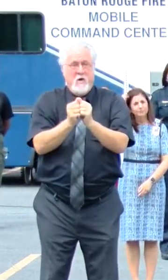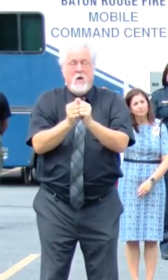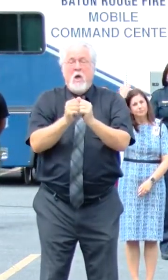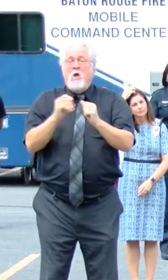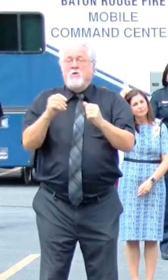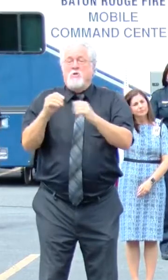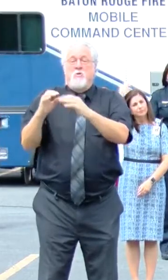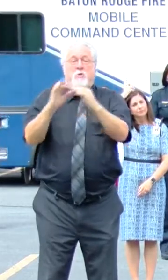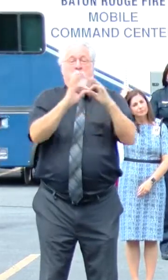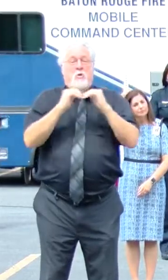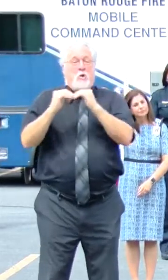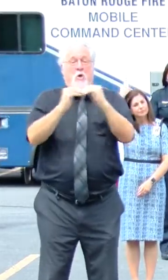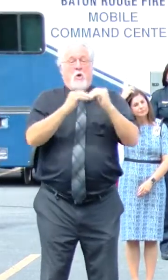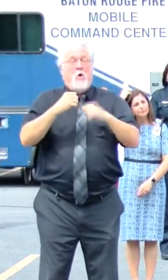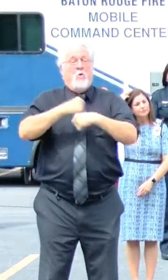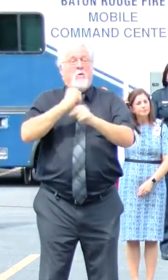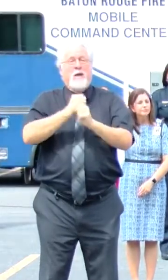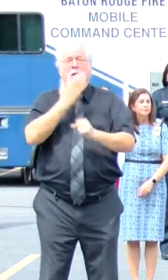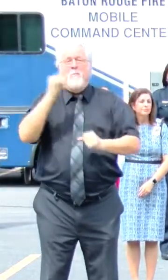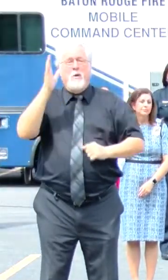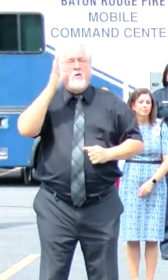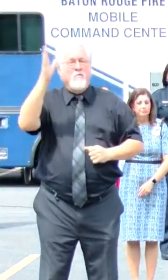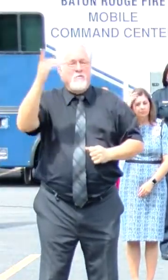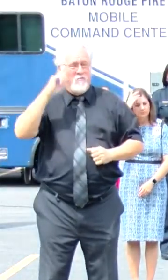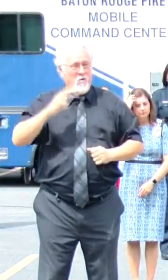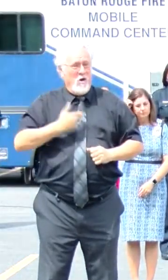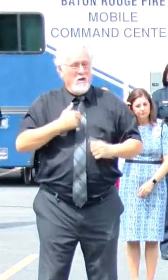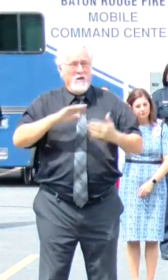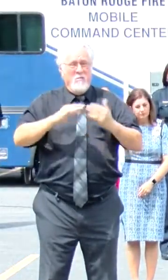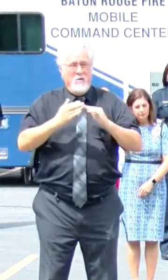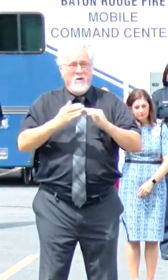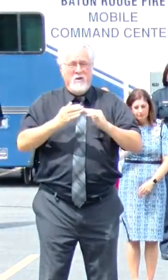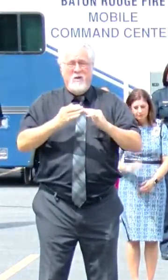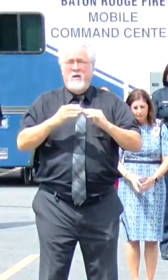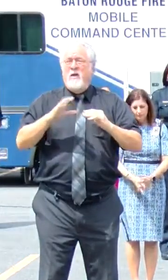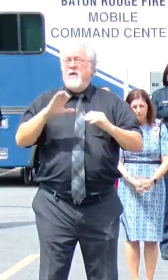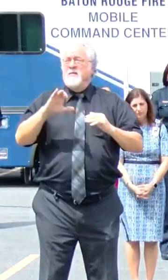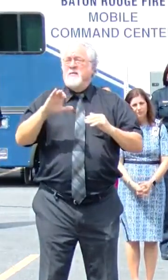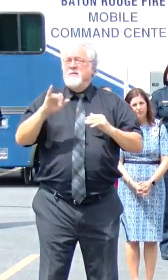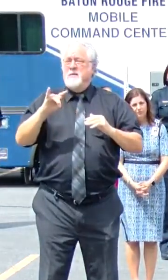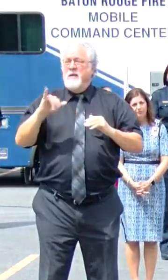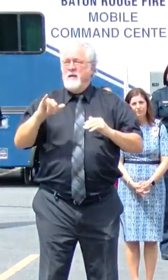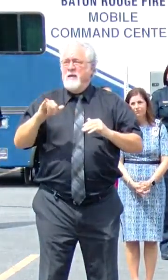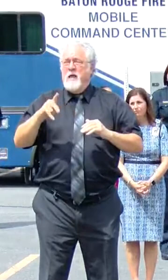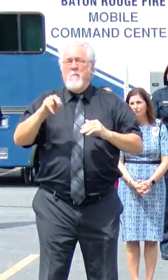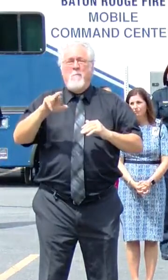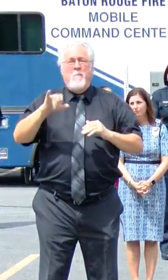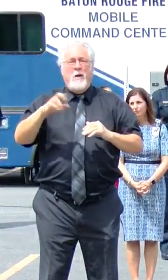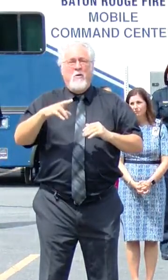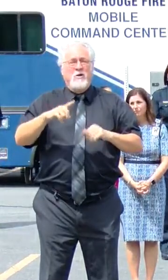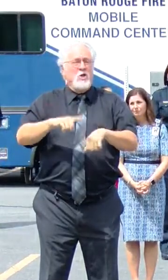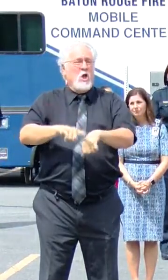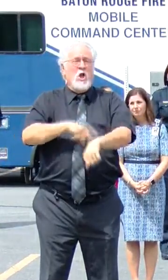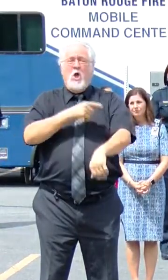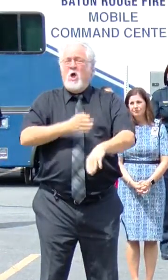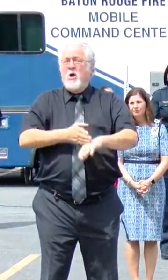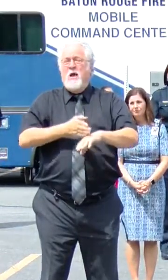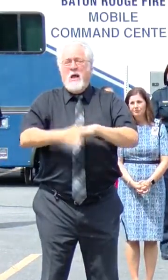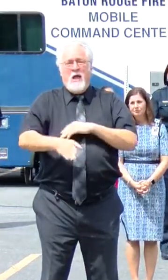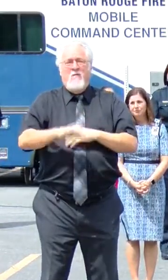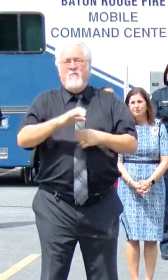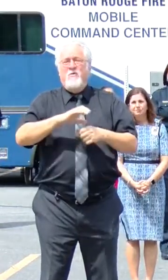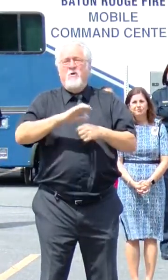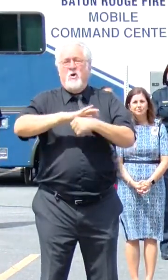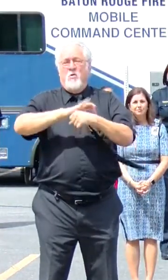-create a better future for us as a community, as a city, as a parish, long after this virus is